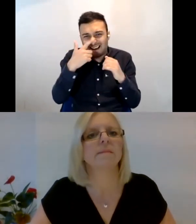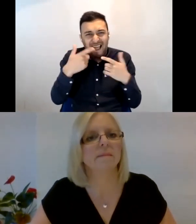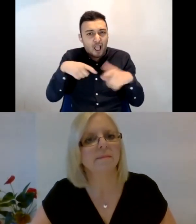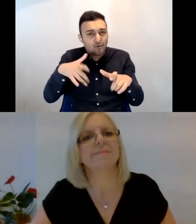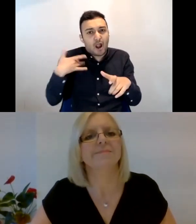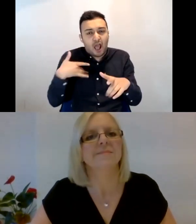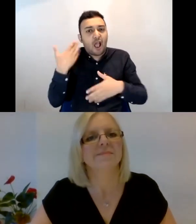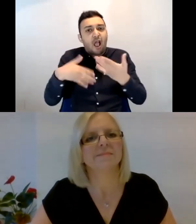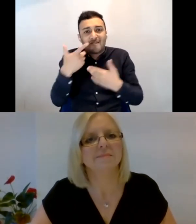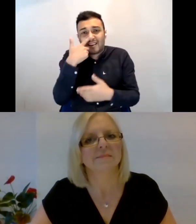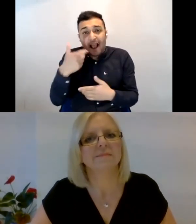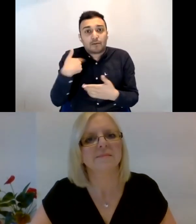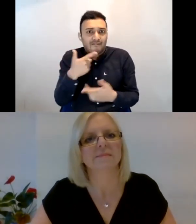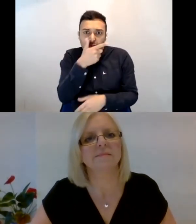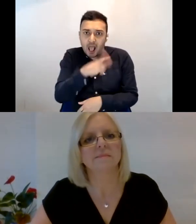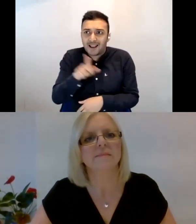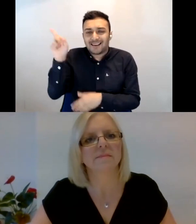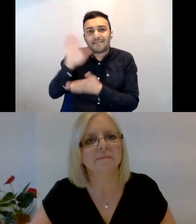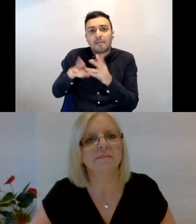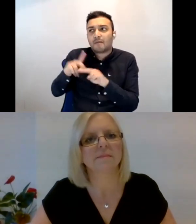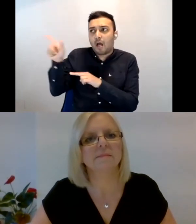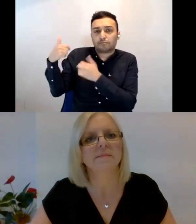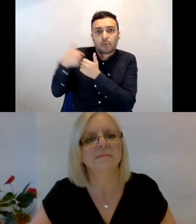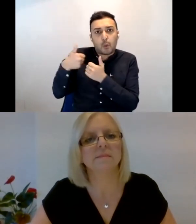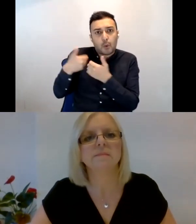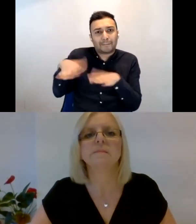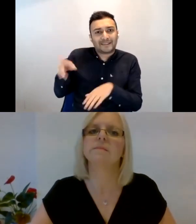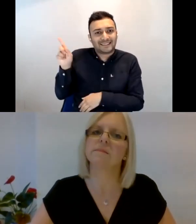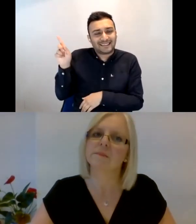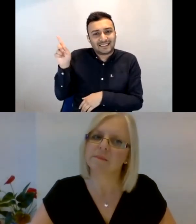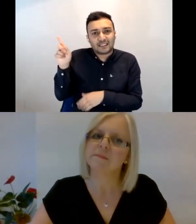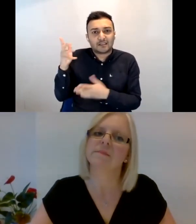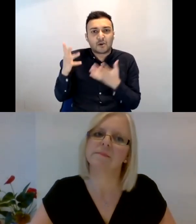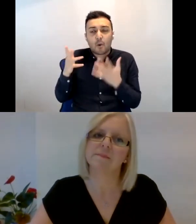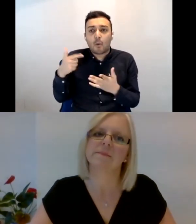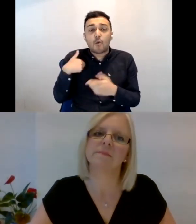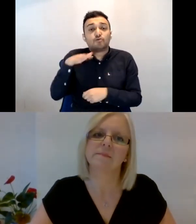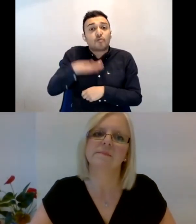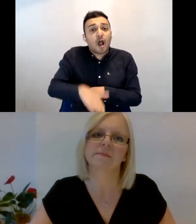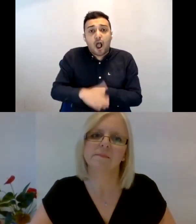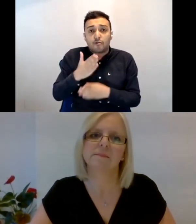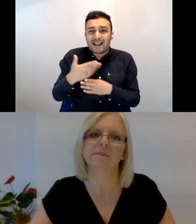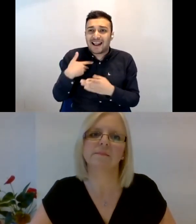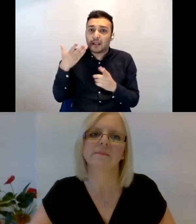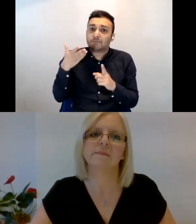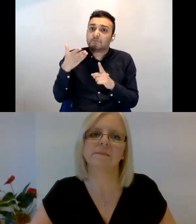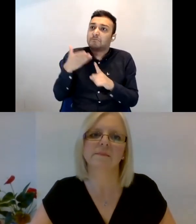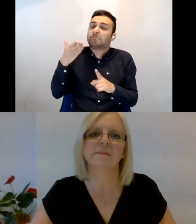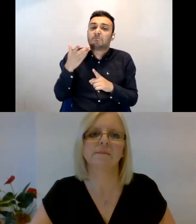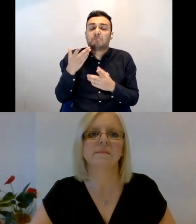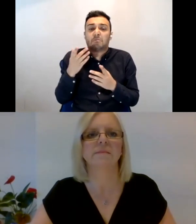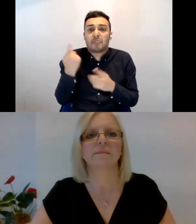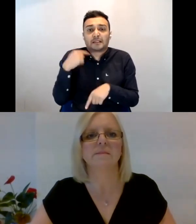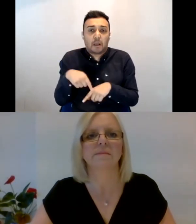supported me fully. Um, so as a child, I didn't notice it so much, but I know now if I was hard of hearing,